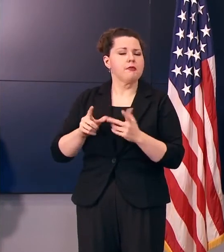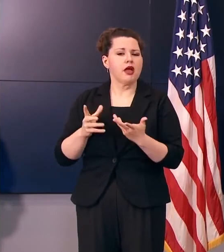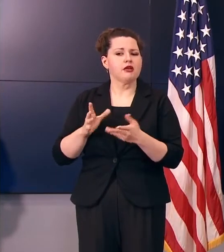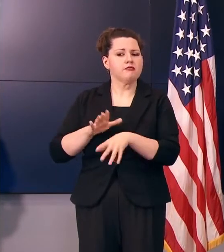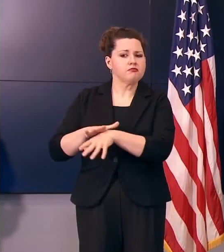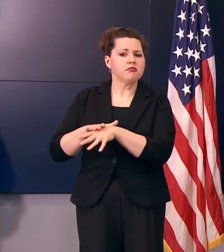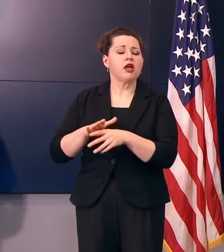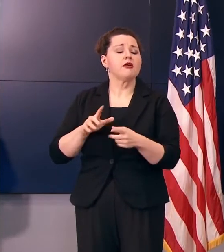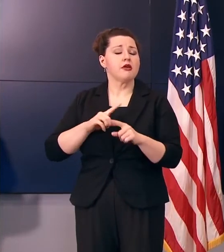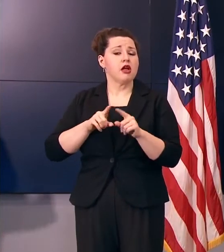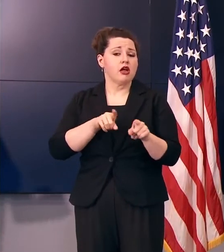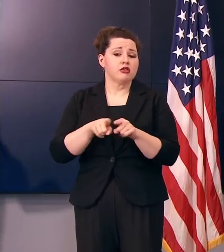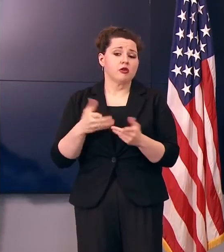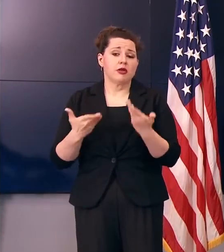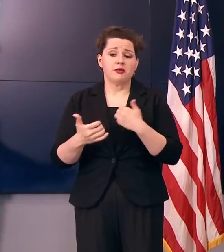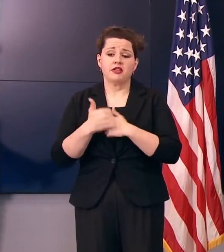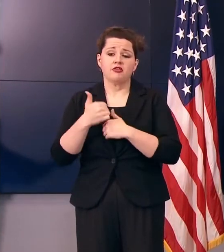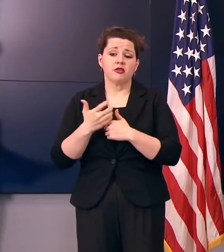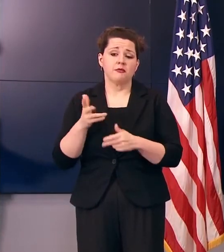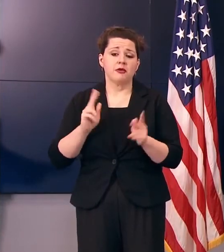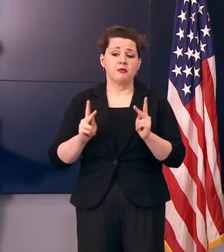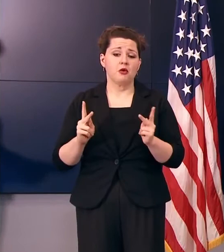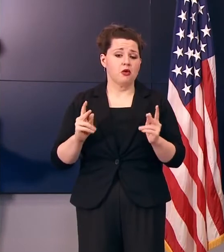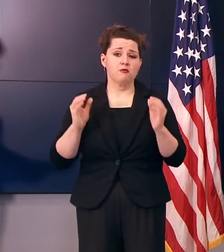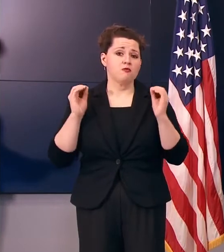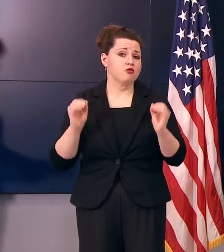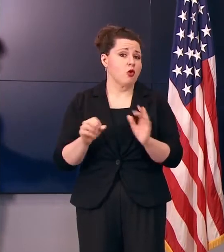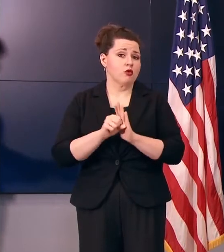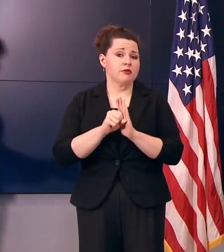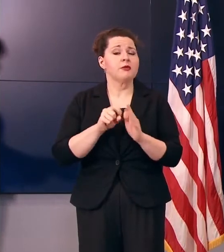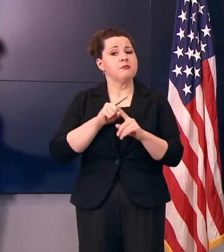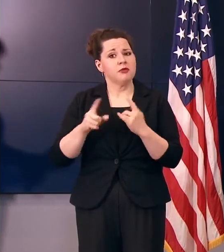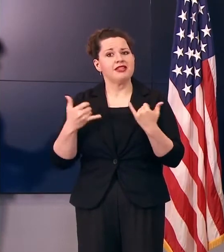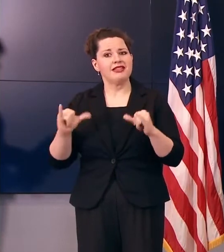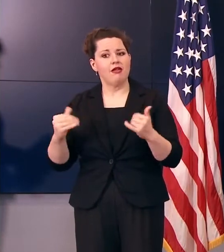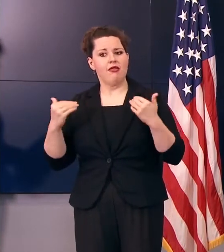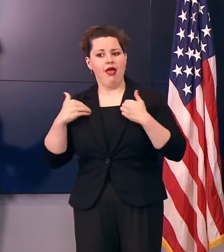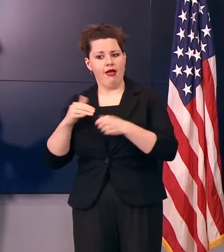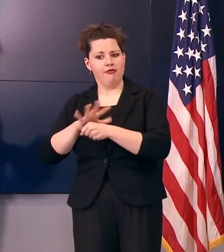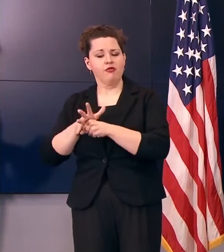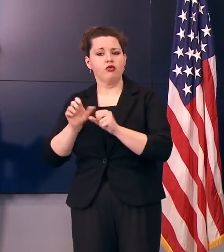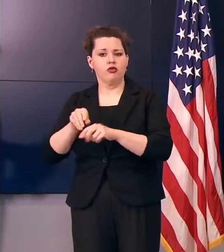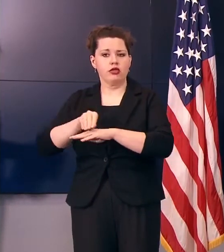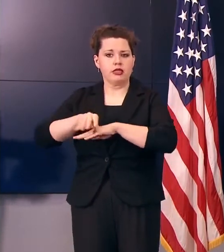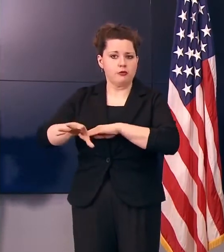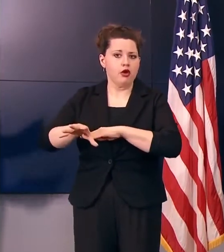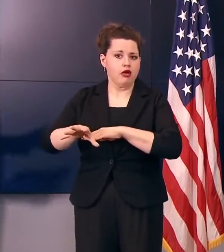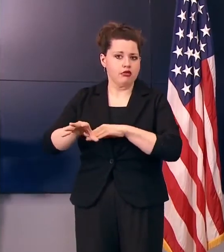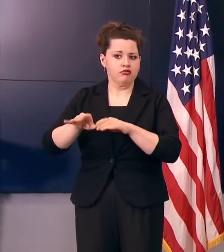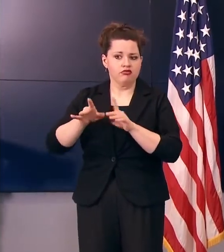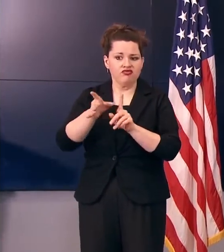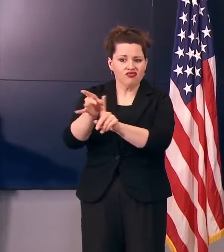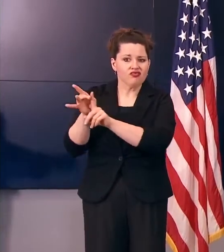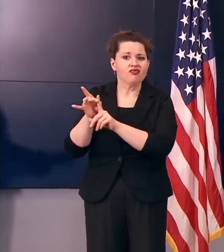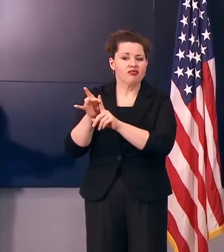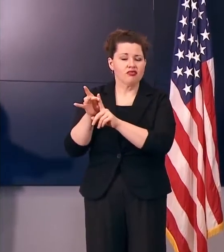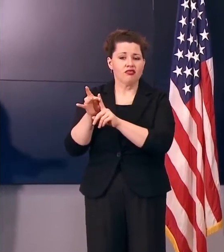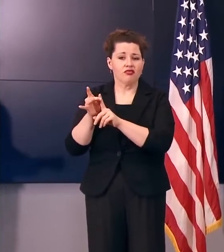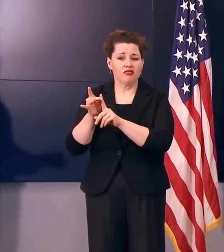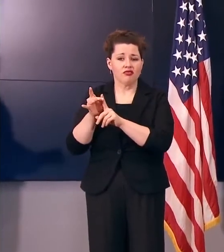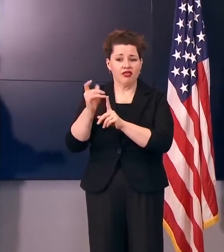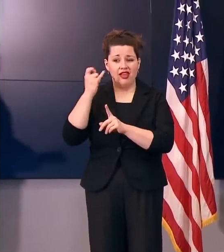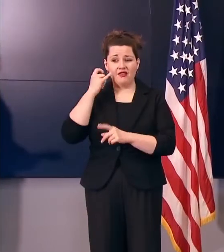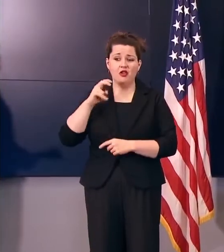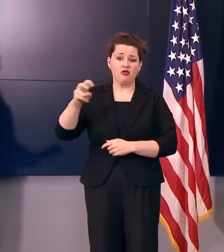a danger that people who are asymptomatic could also spread the virus to reopen counties with